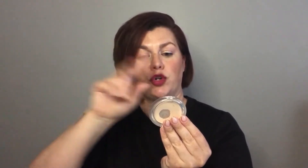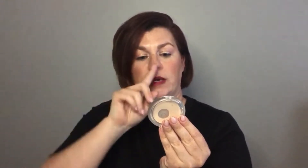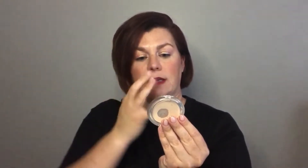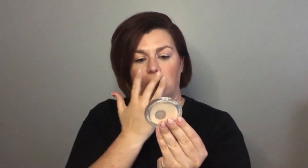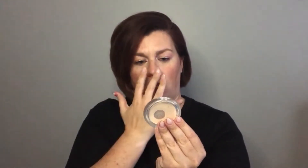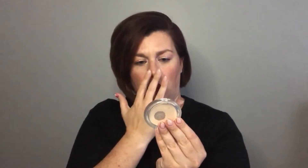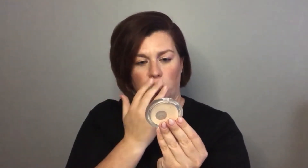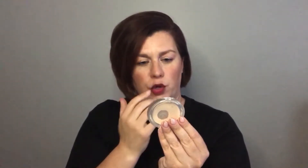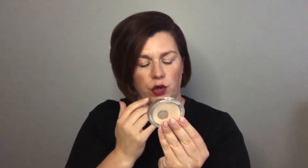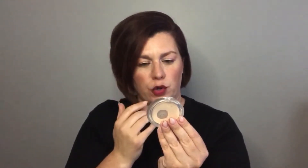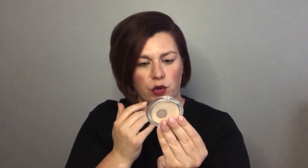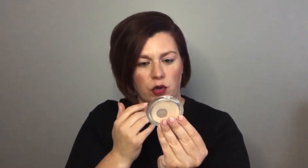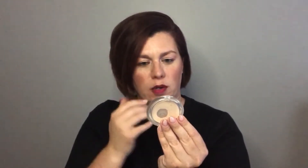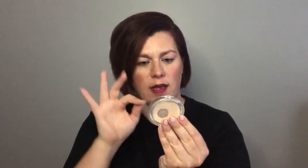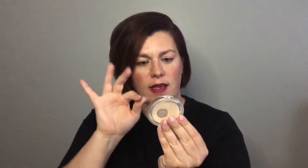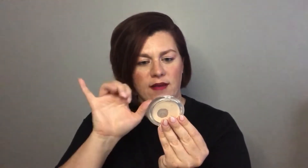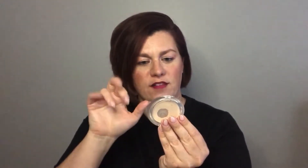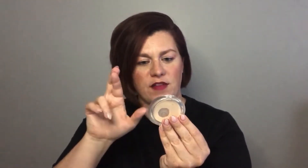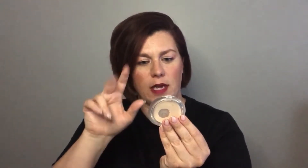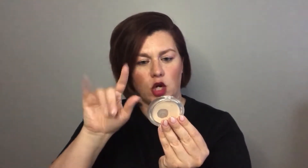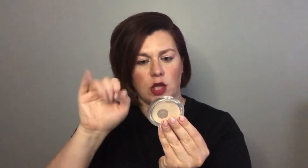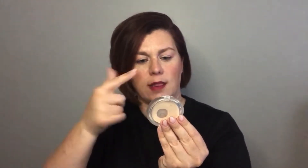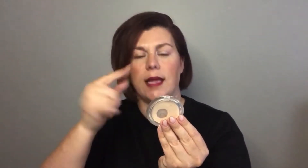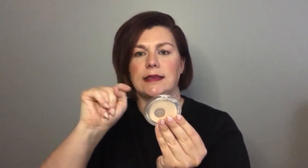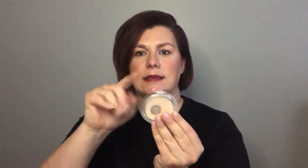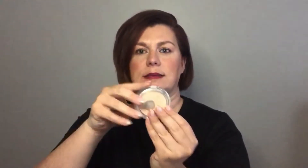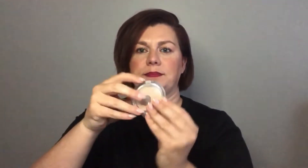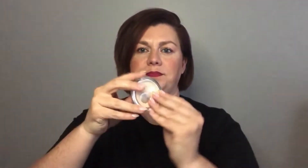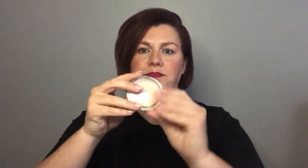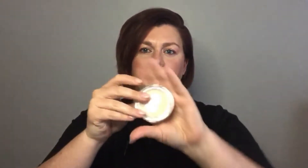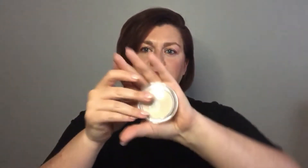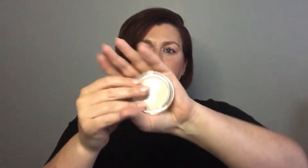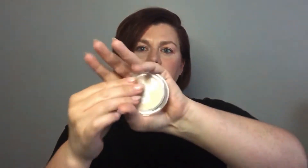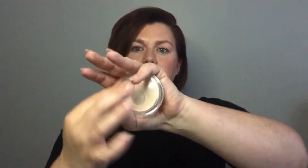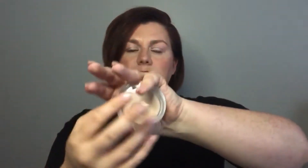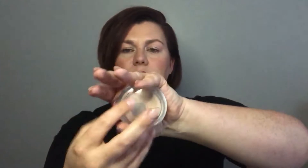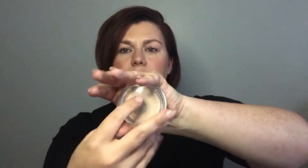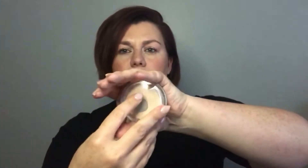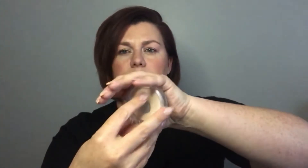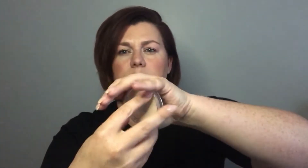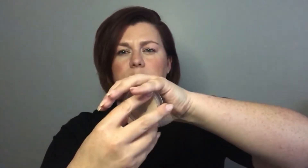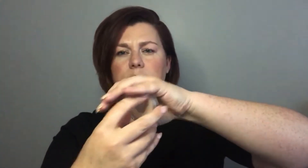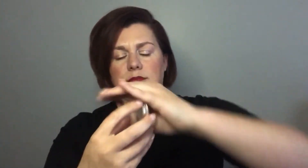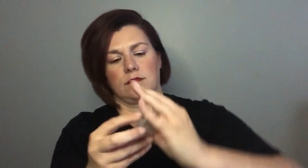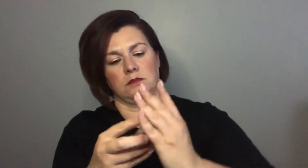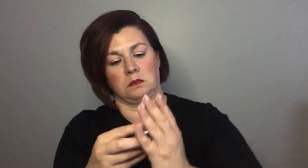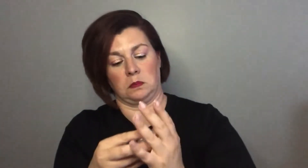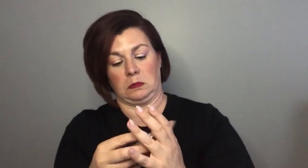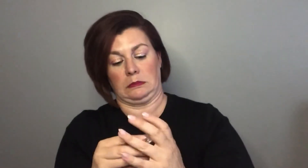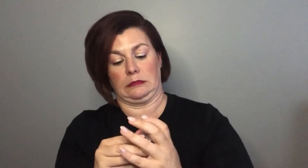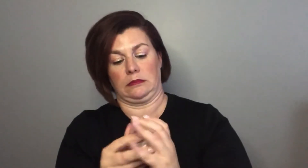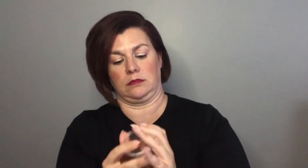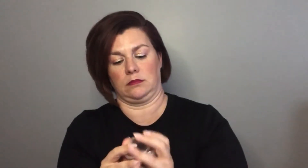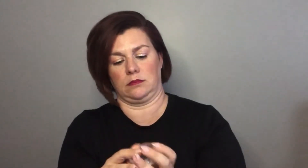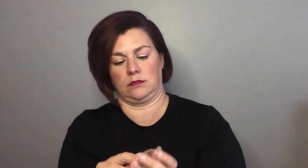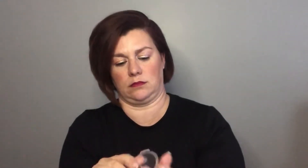and this is in the color Fair Light let's get this off here